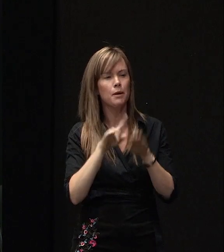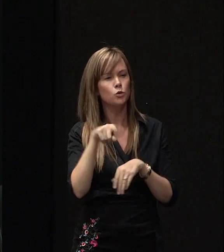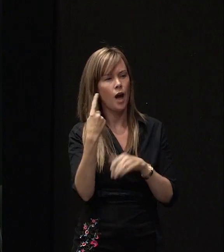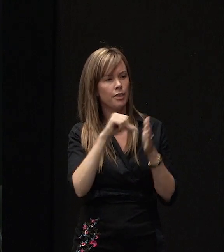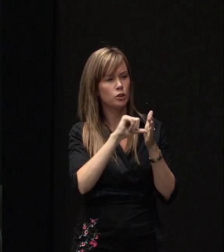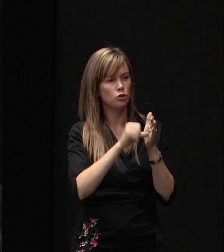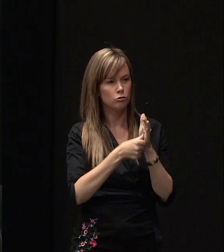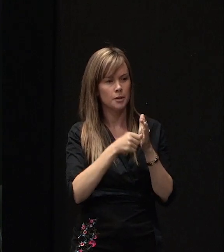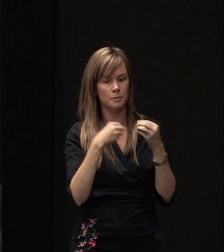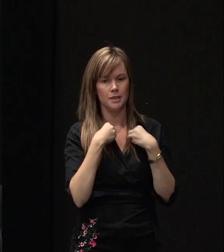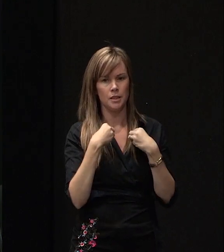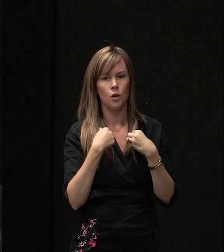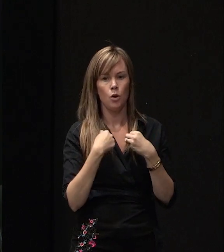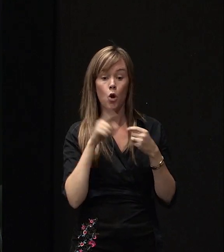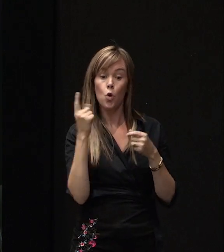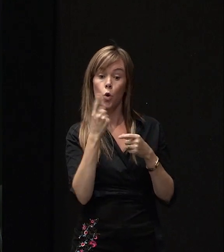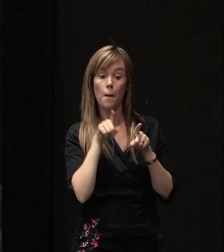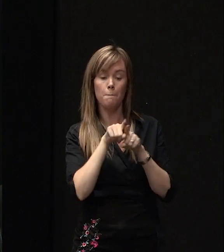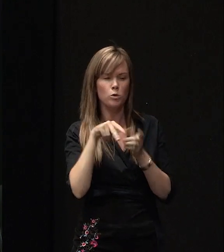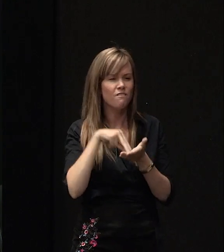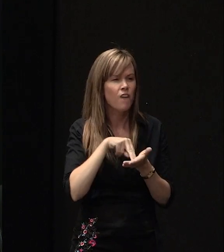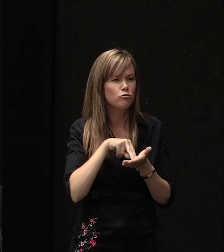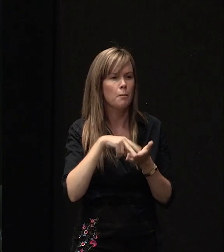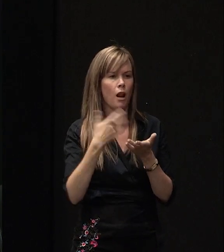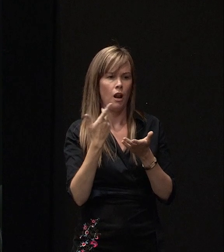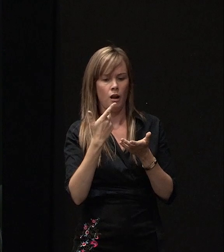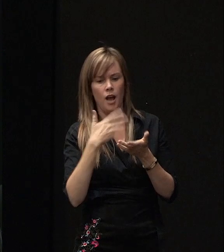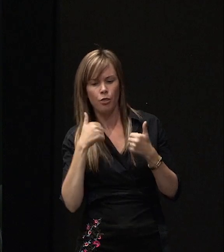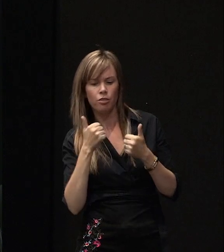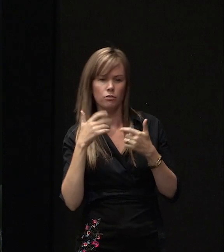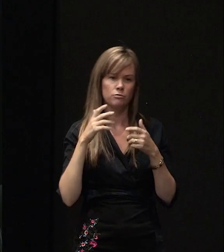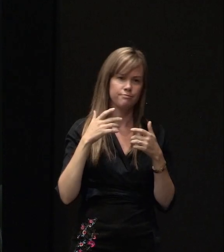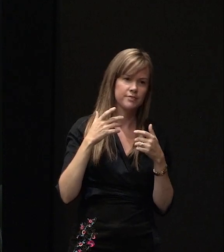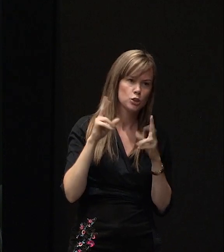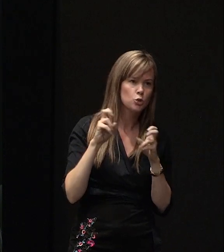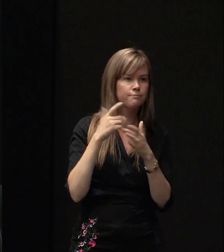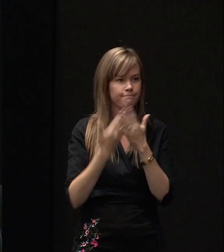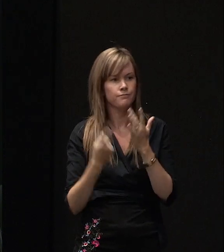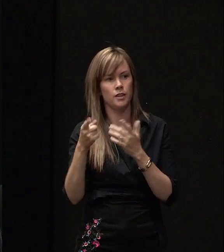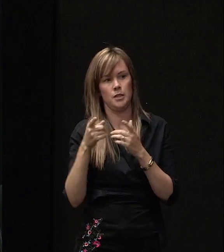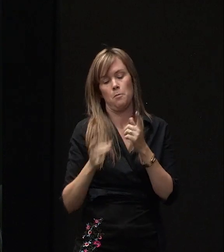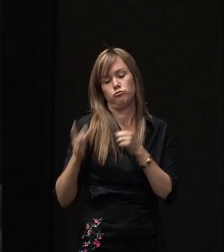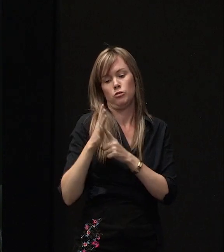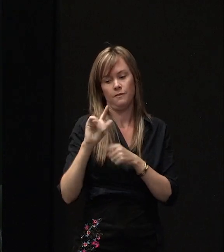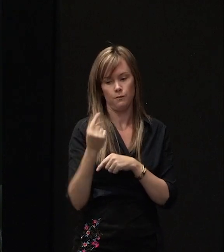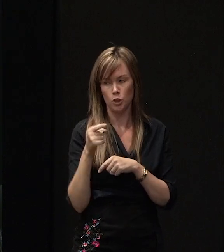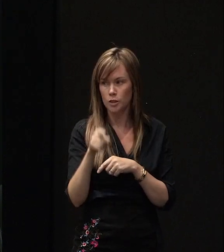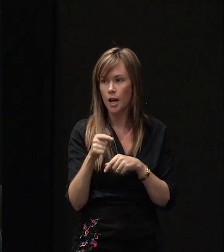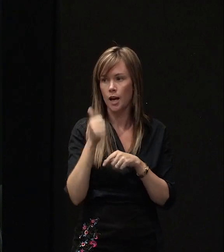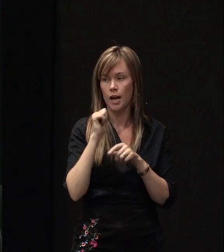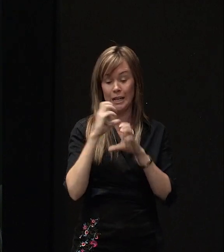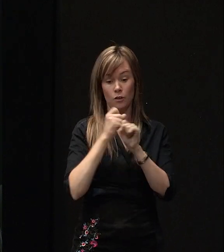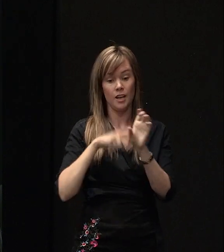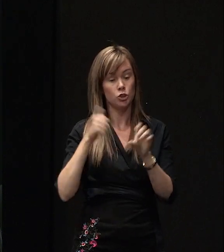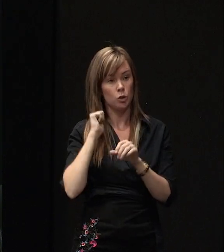we're prioritising the most vulnerable customers first. Our approach has been, and at the end of last year, we were able to give the majority of our customers